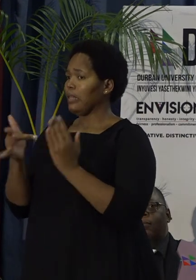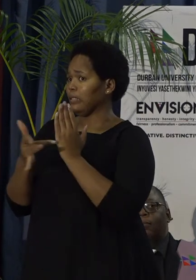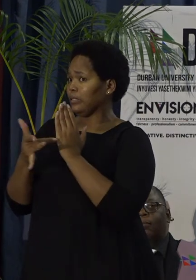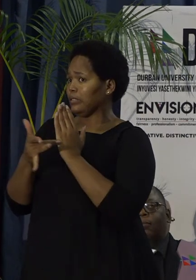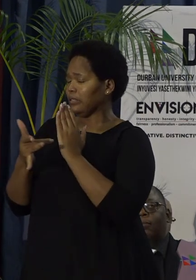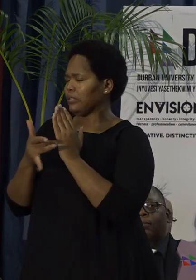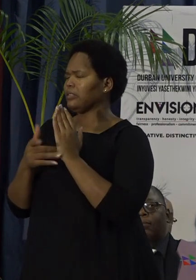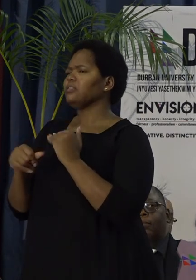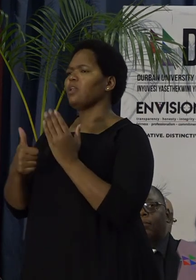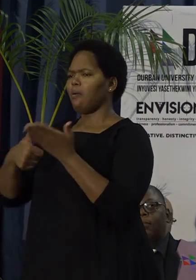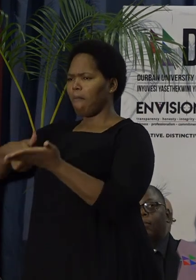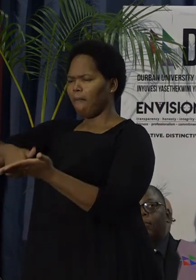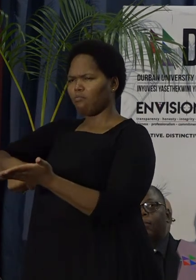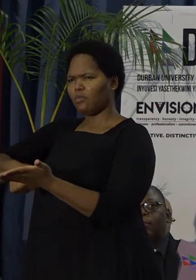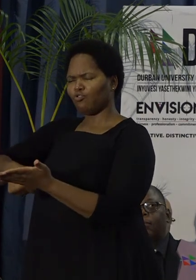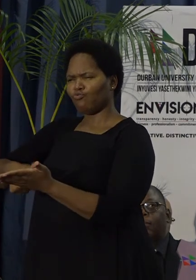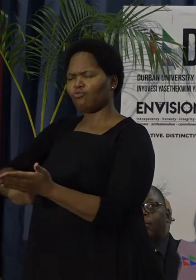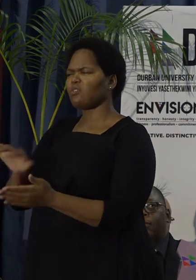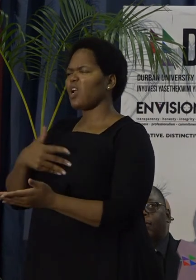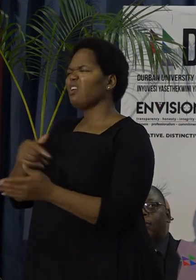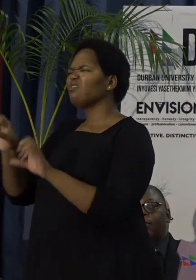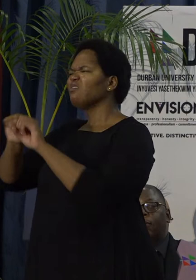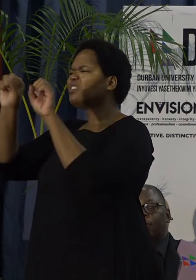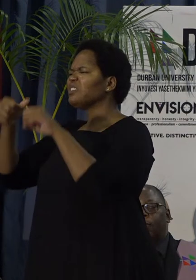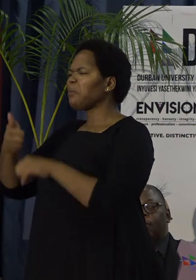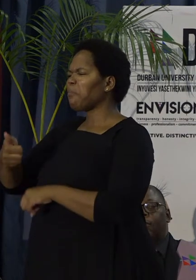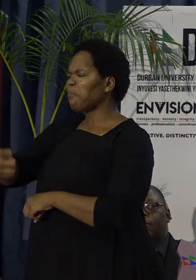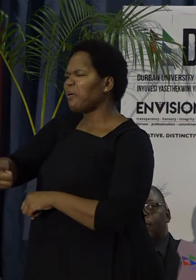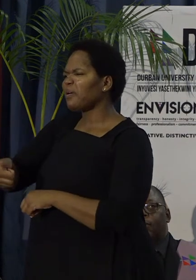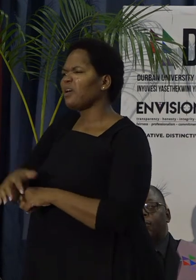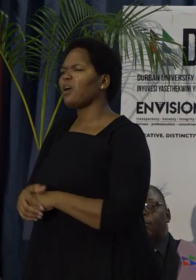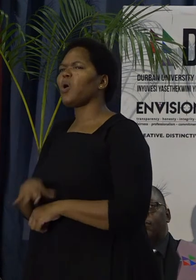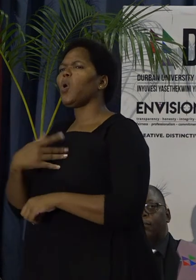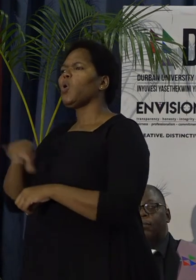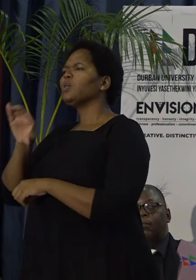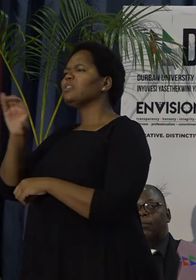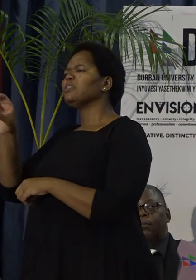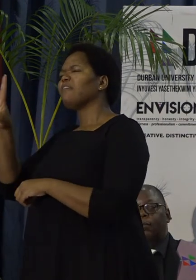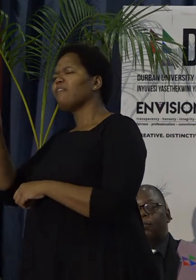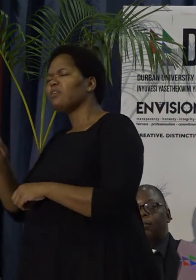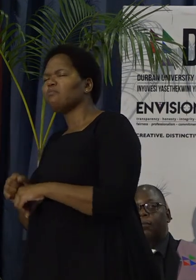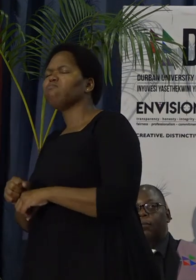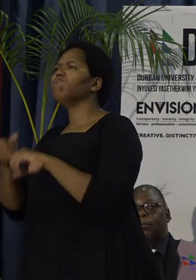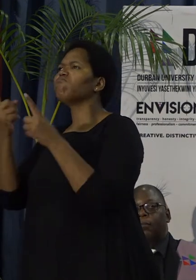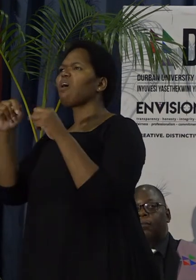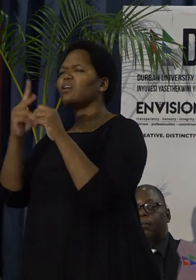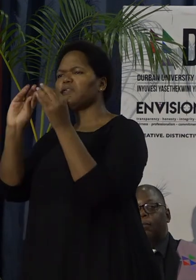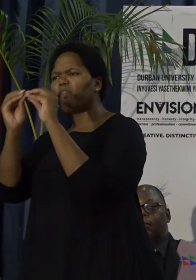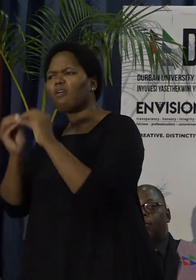biometric systems, CCTV installations,